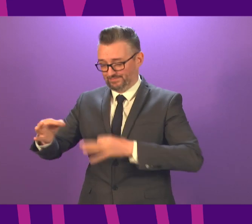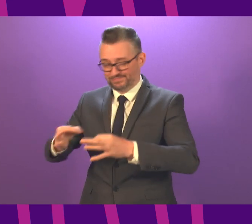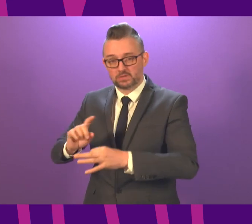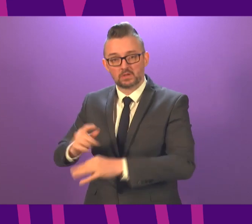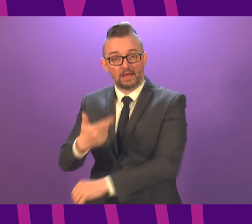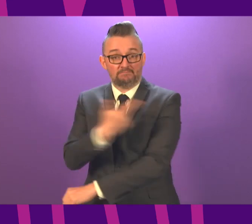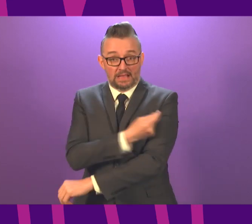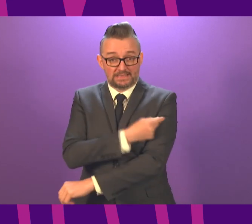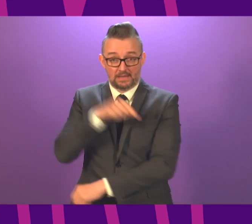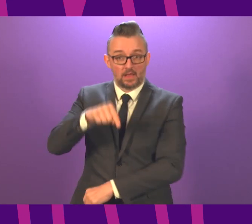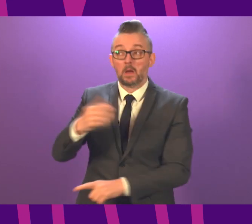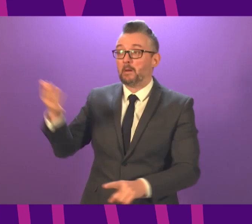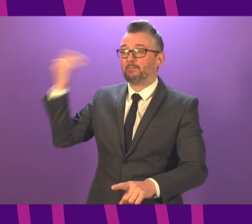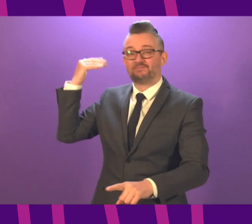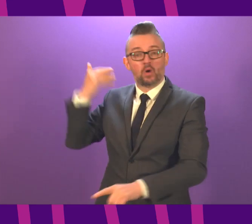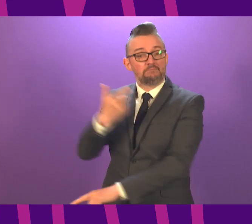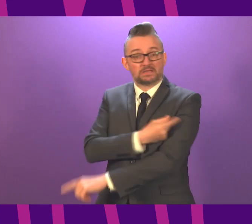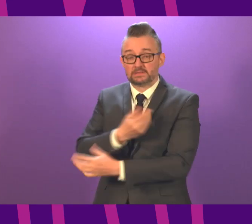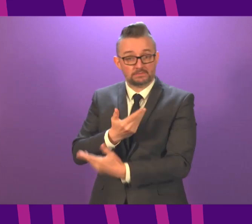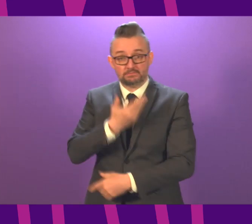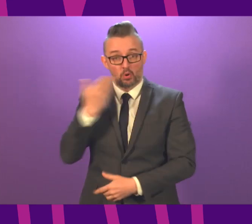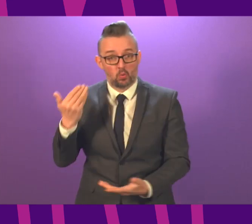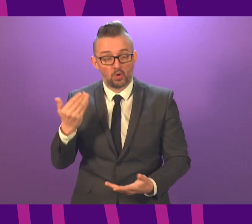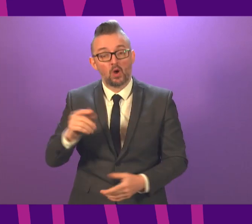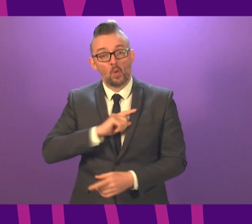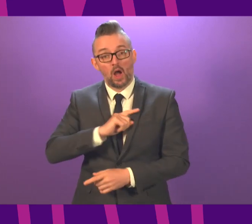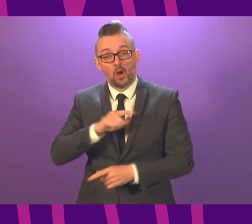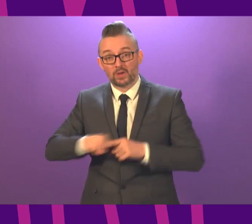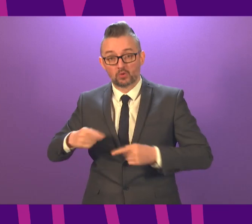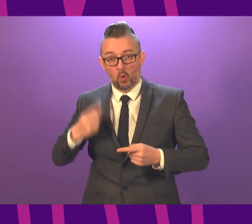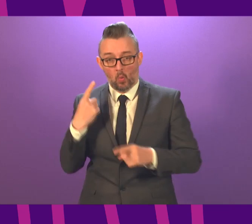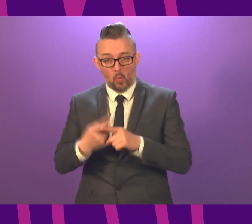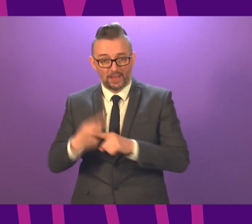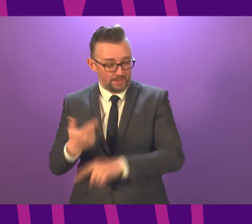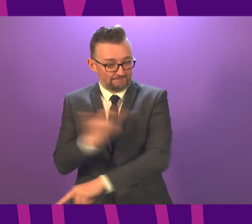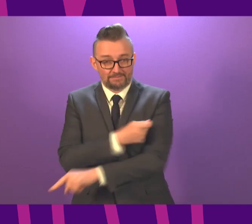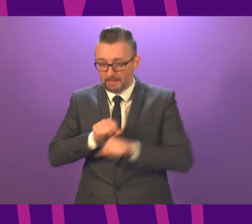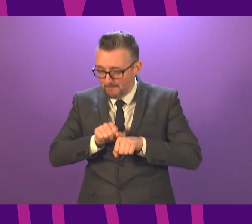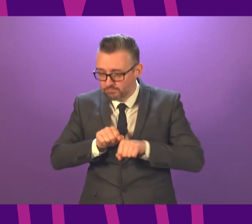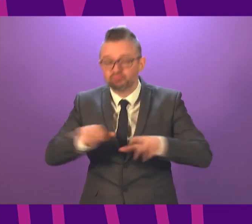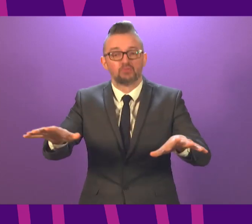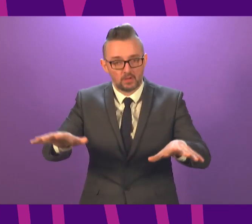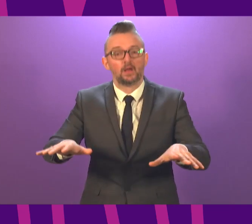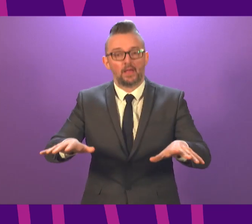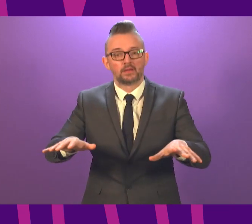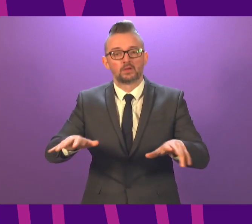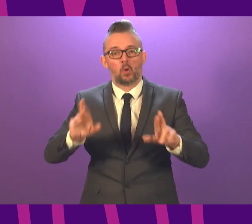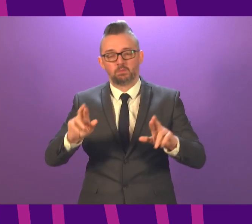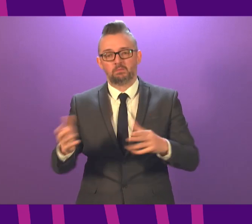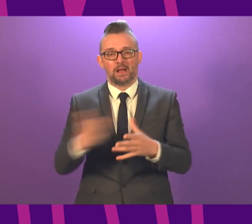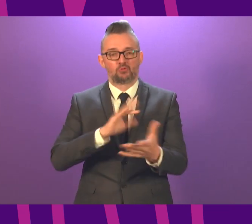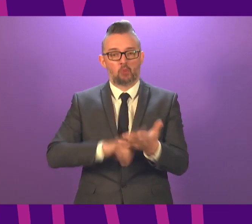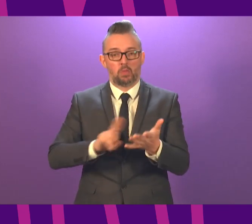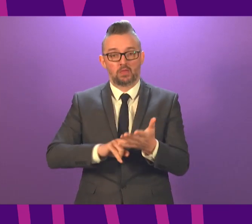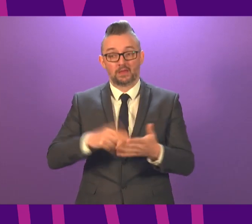strategy that we haven't had before and that is why the quicker we can get people vaccinated, the more we can get back to normal. If the restrictions that we are